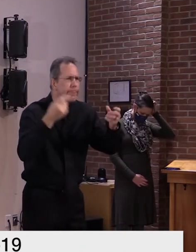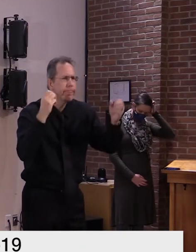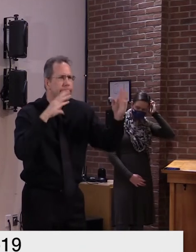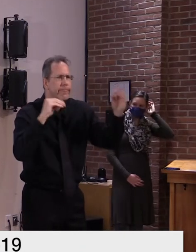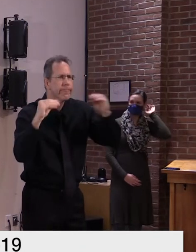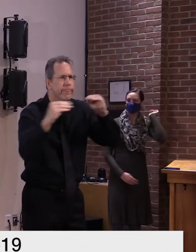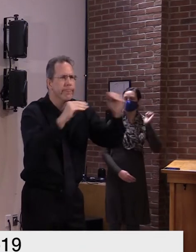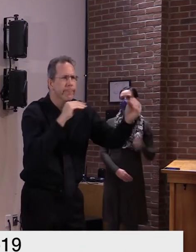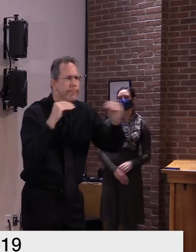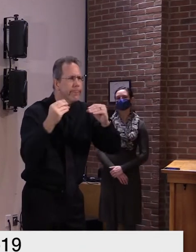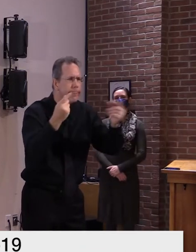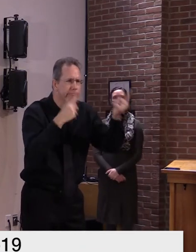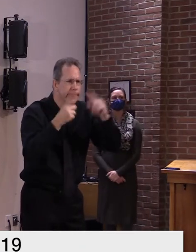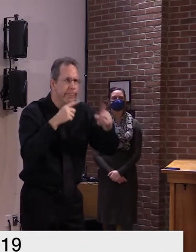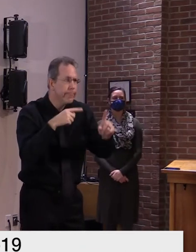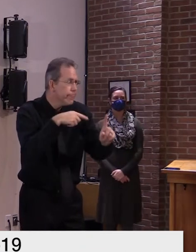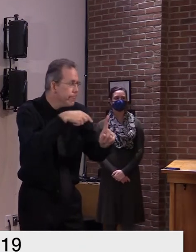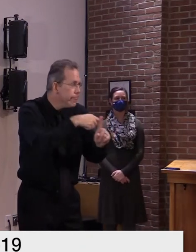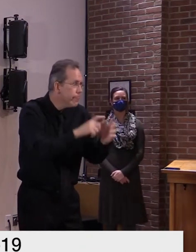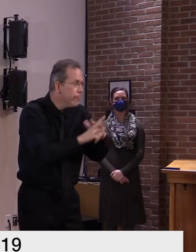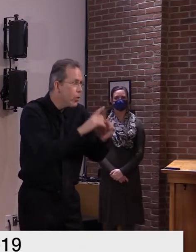if that was the intent of your question